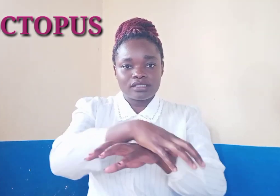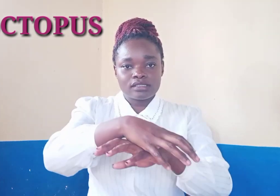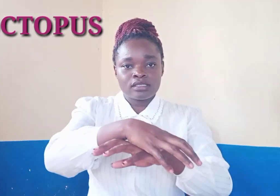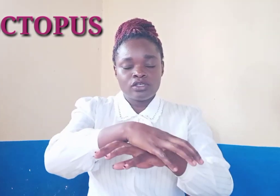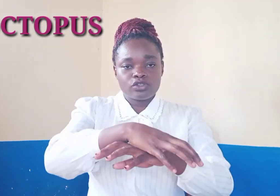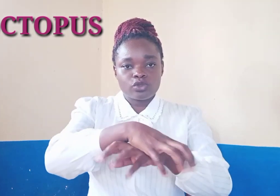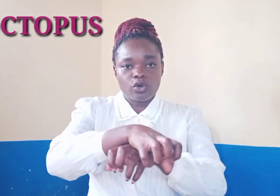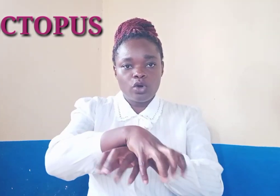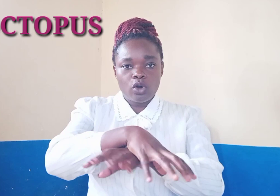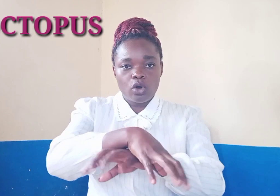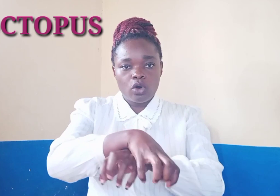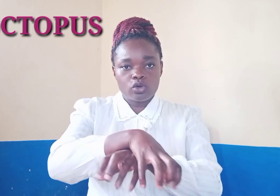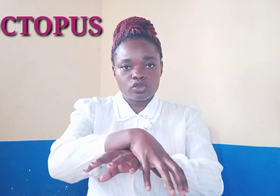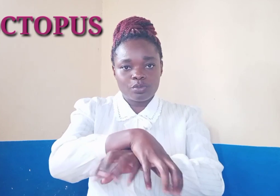so octopus